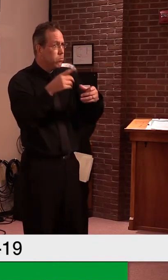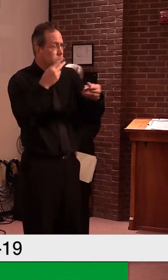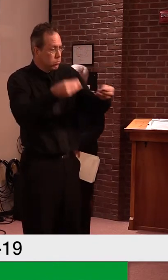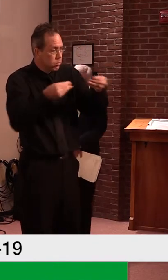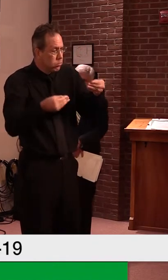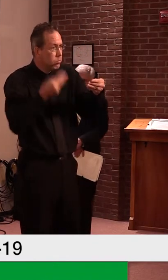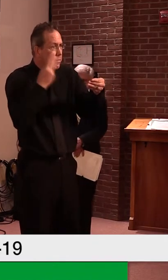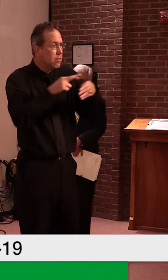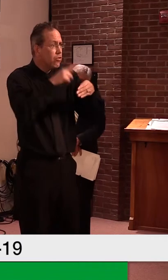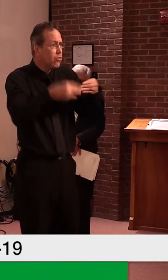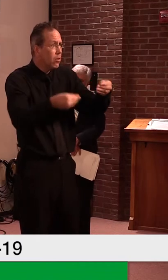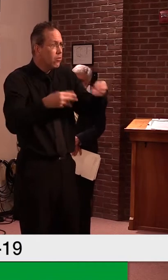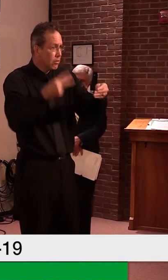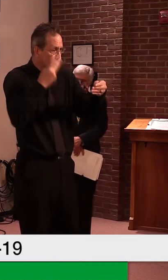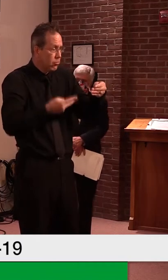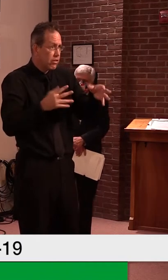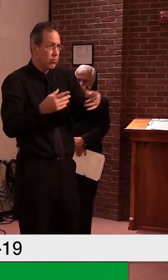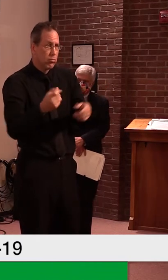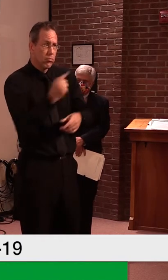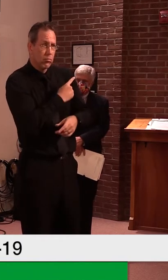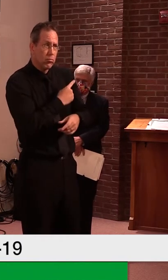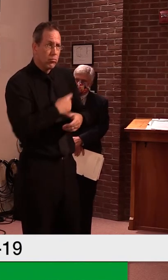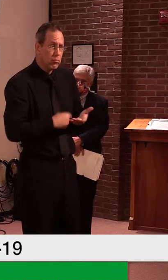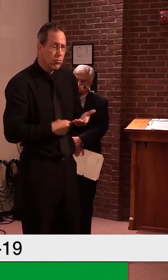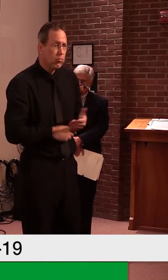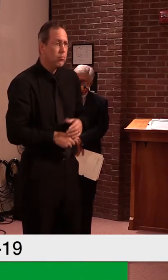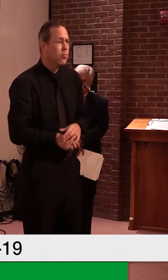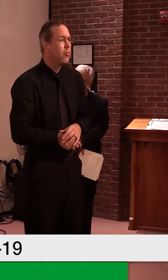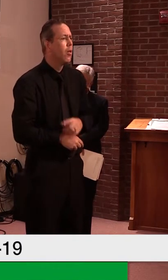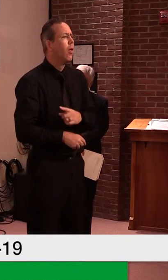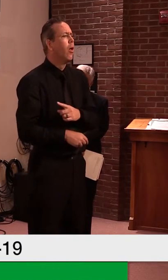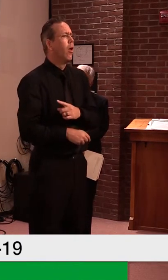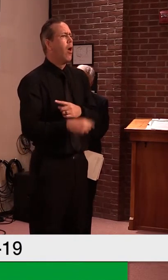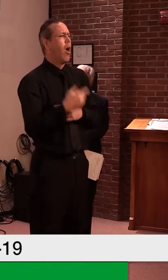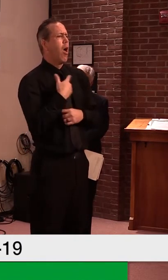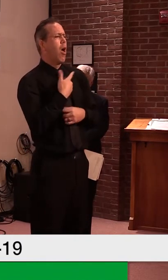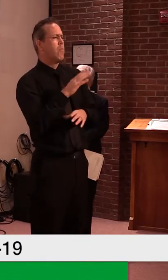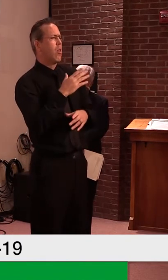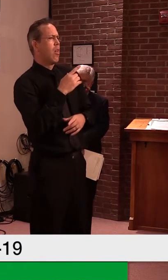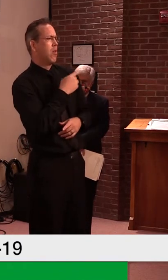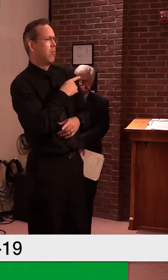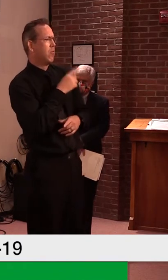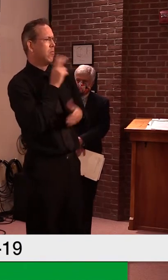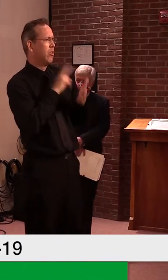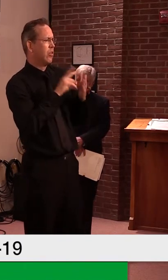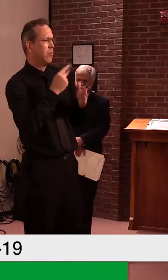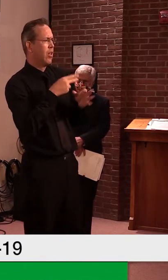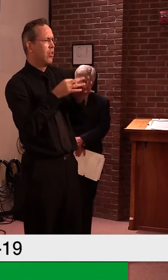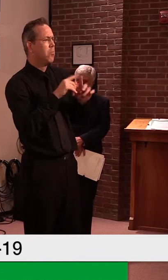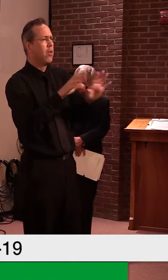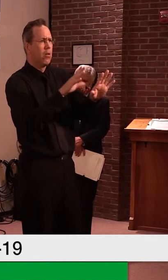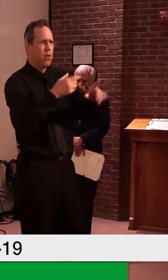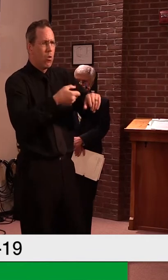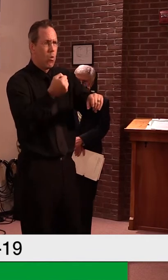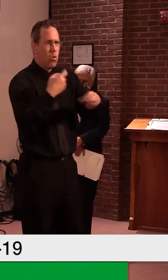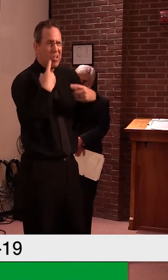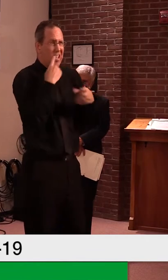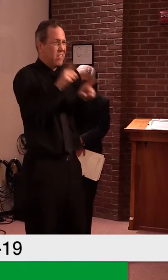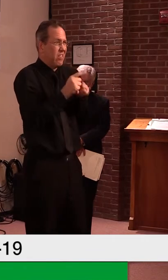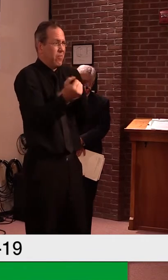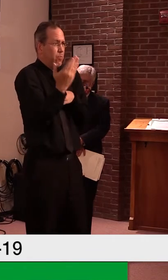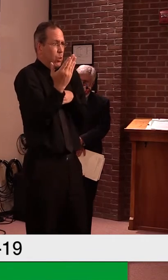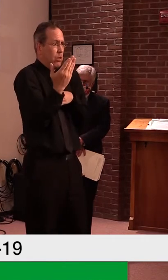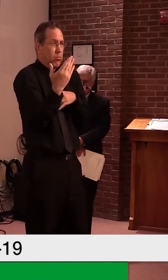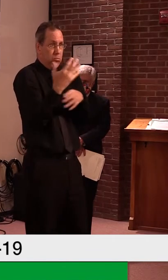a, another, uh, commercial lab and I believe Michigan, um, whereas the initial batch went to the state